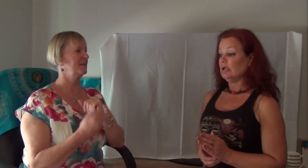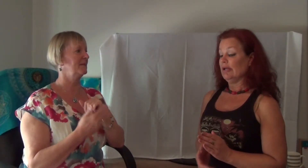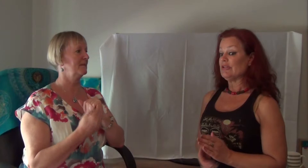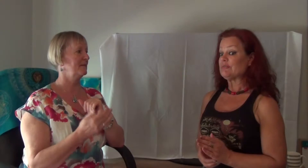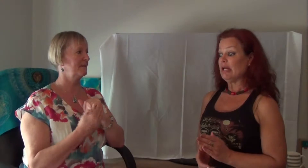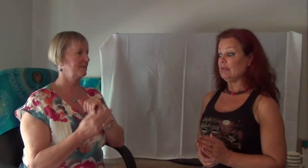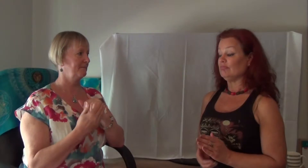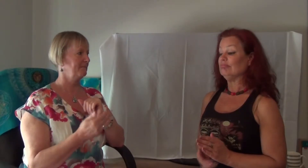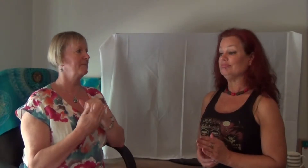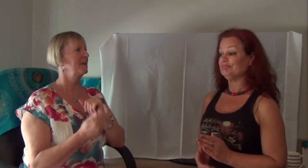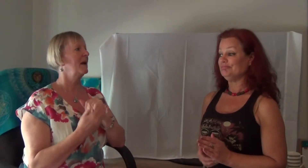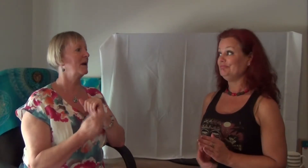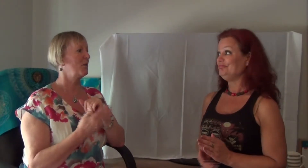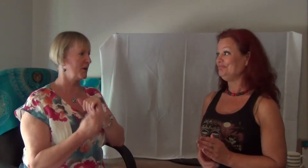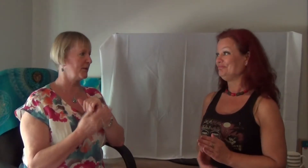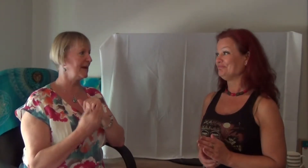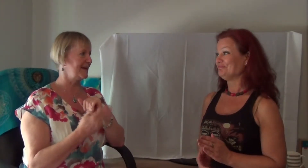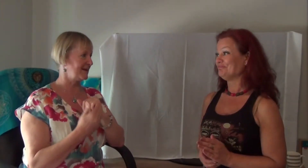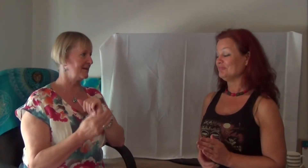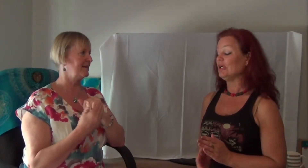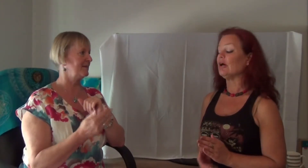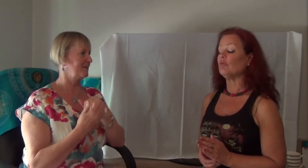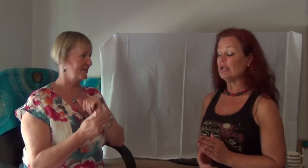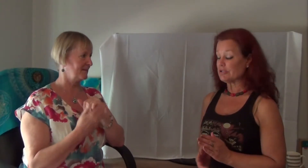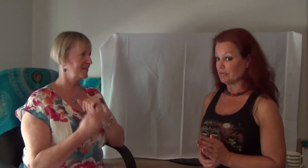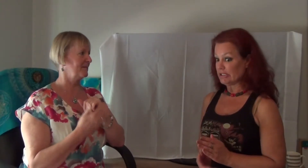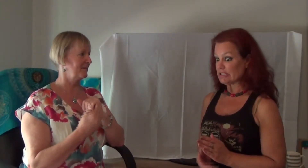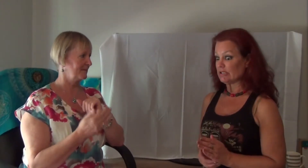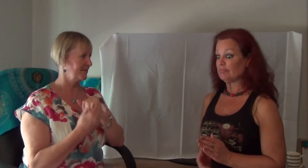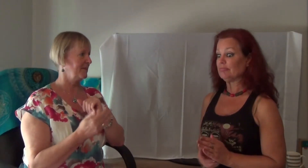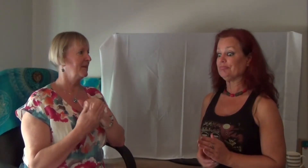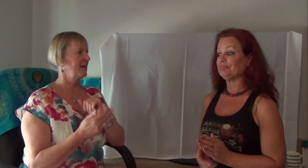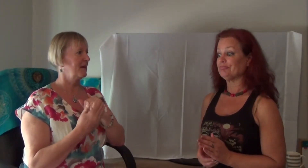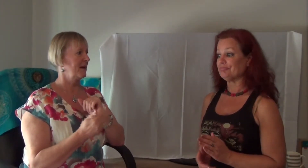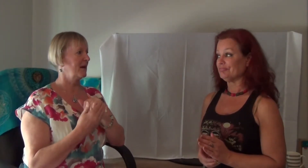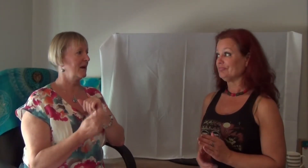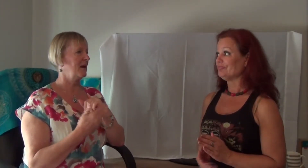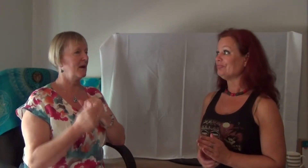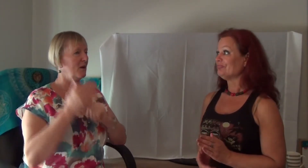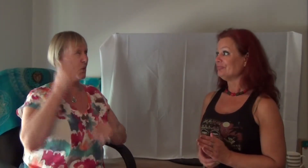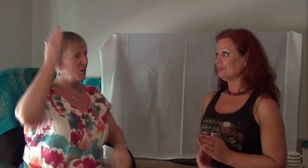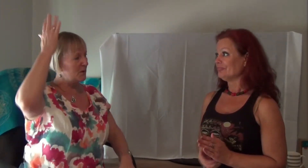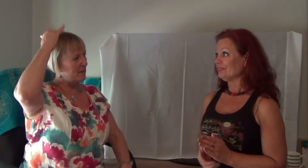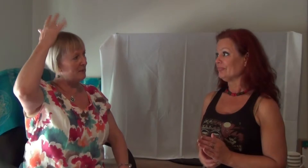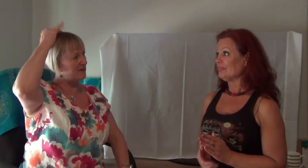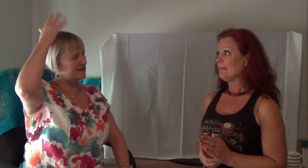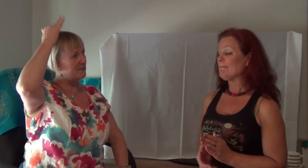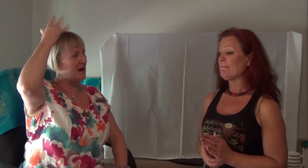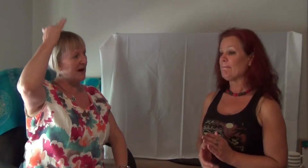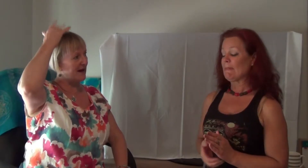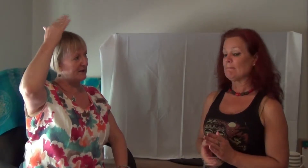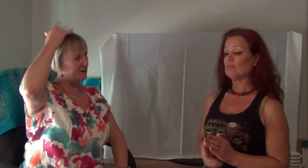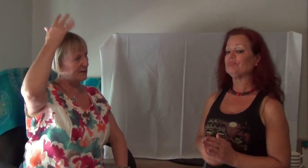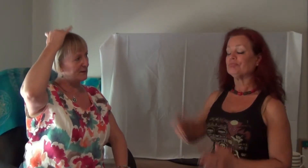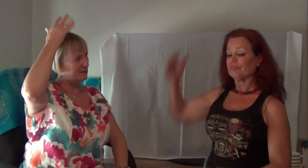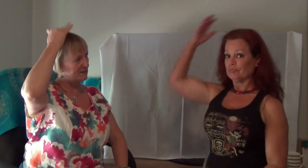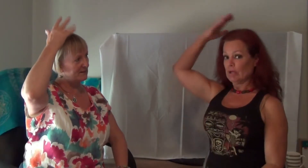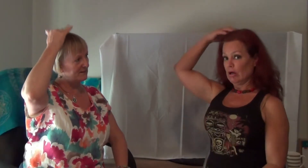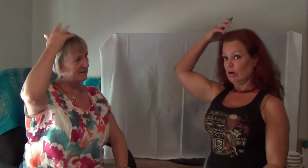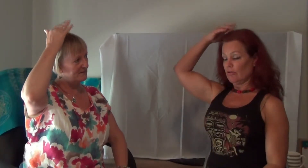And this pain. And this I want to release it. And I want to release it. Okay. All the memories in my head. All